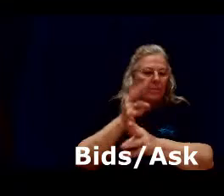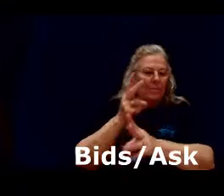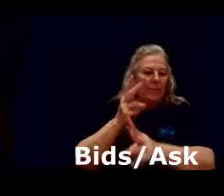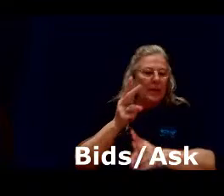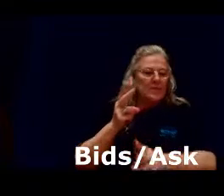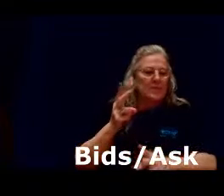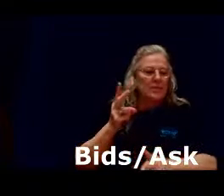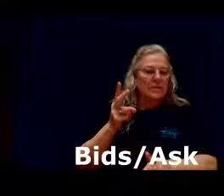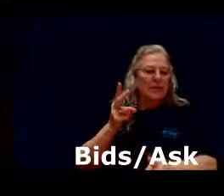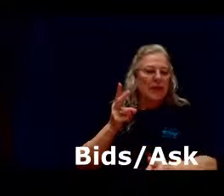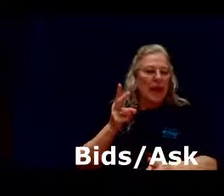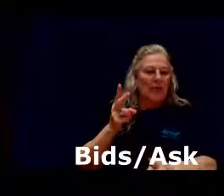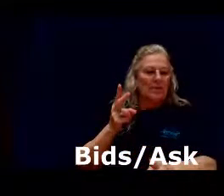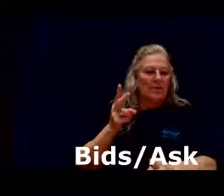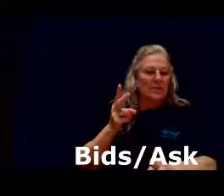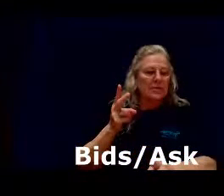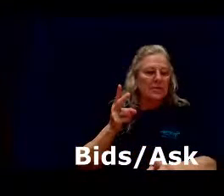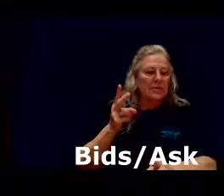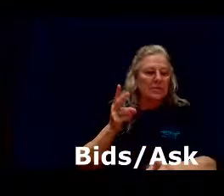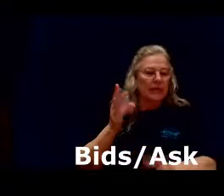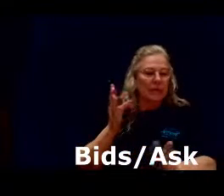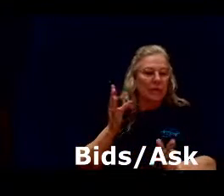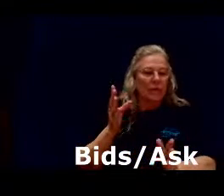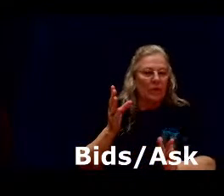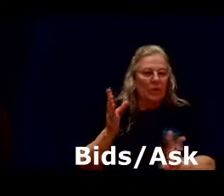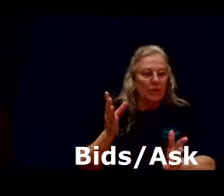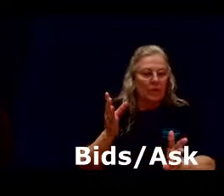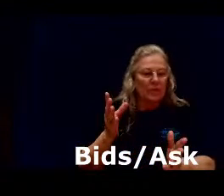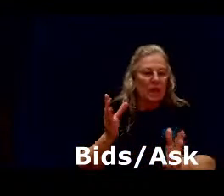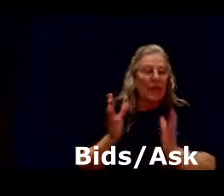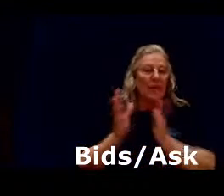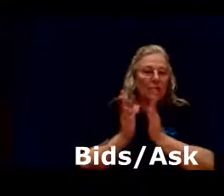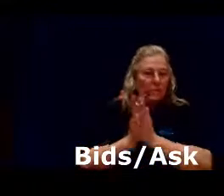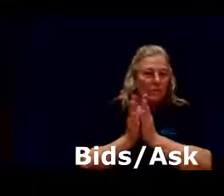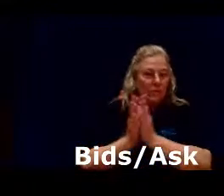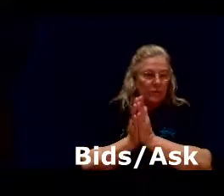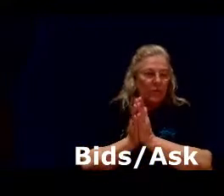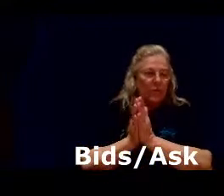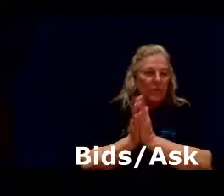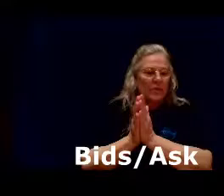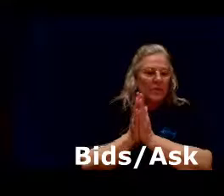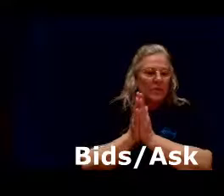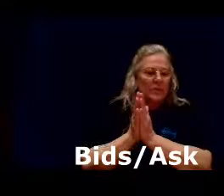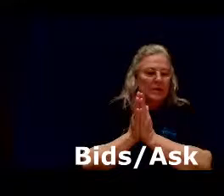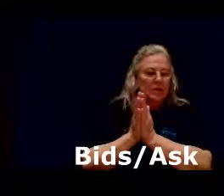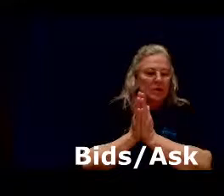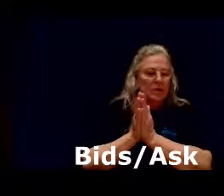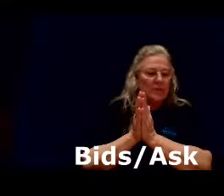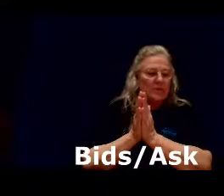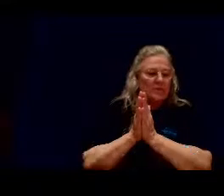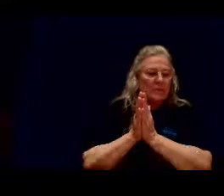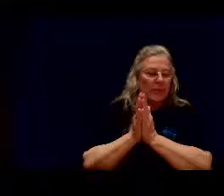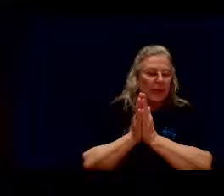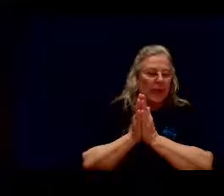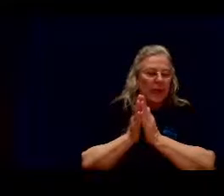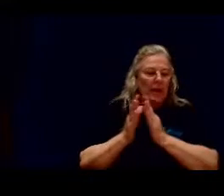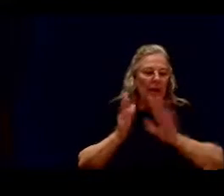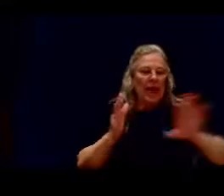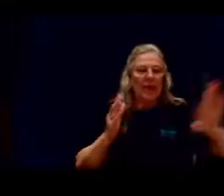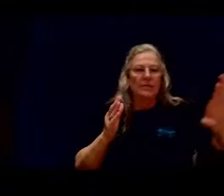bids and asks again we talked about that with the petitioning at